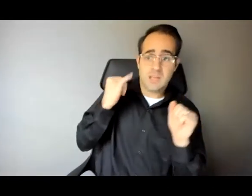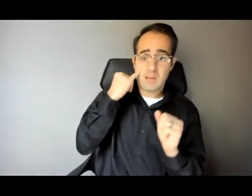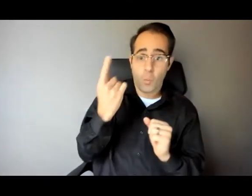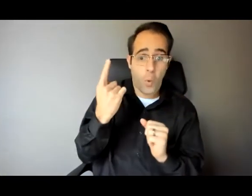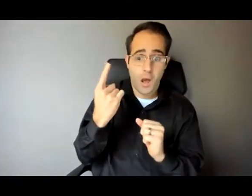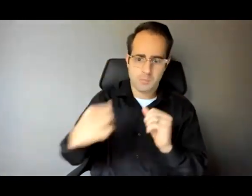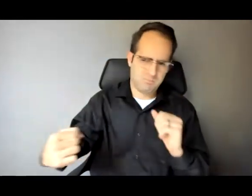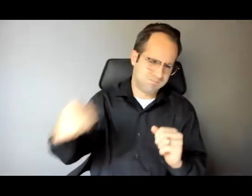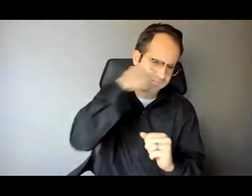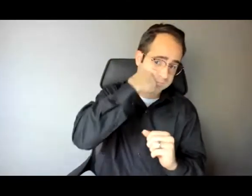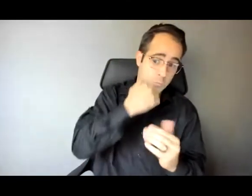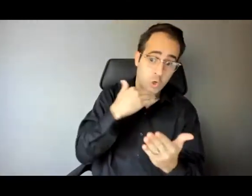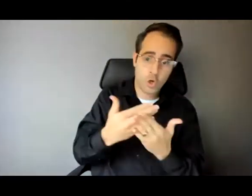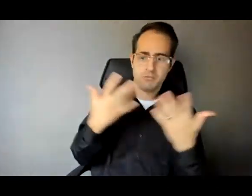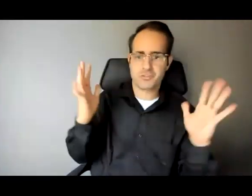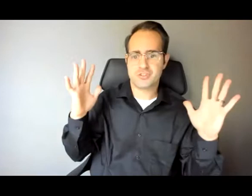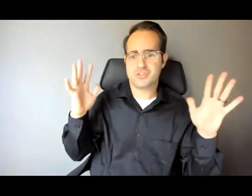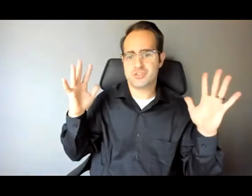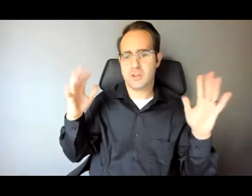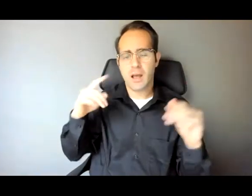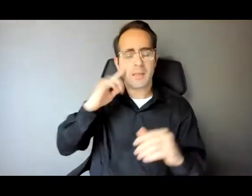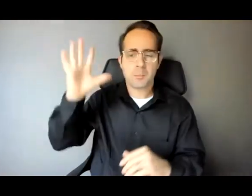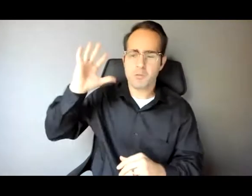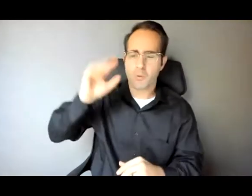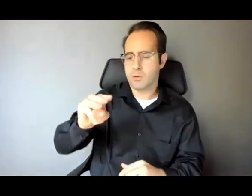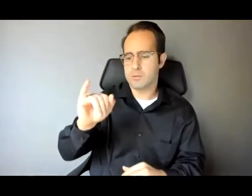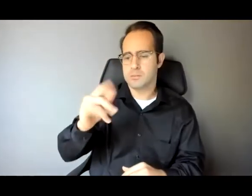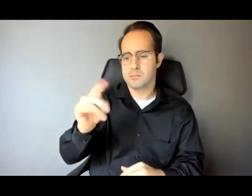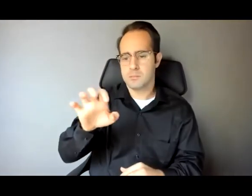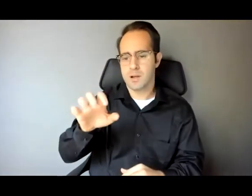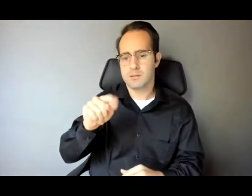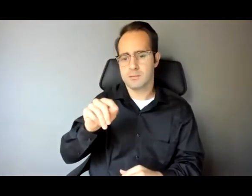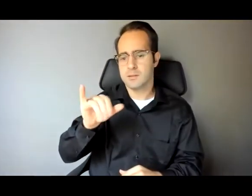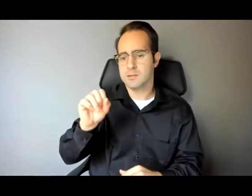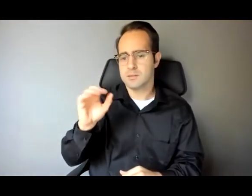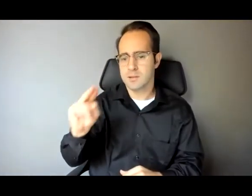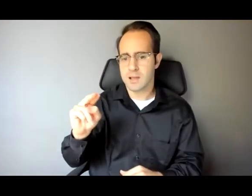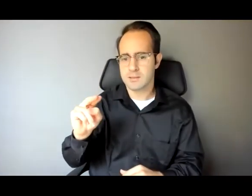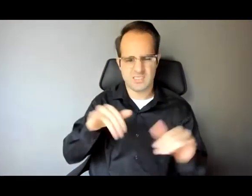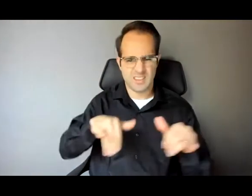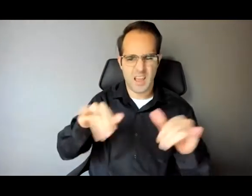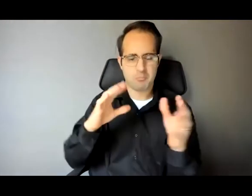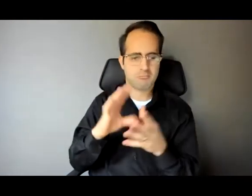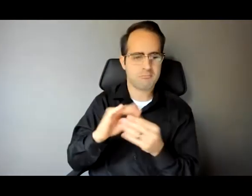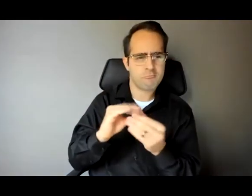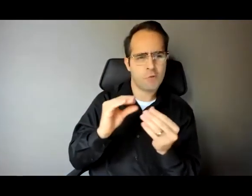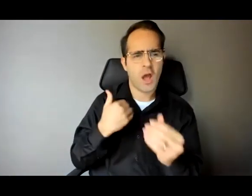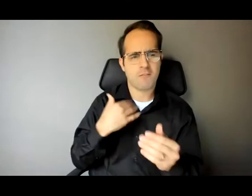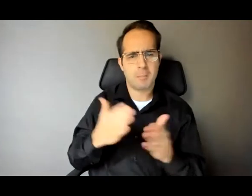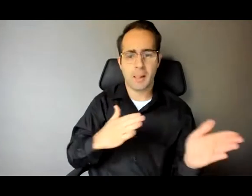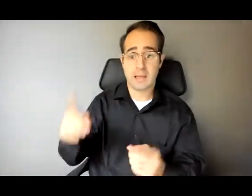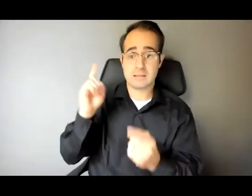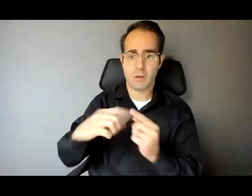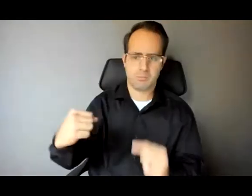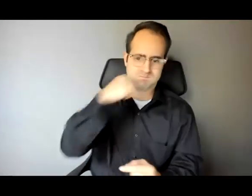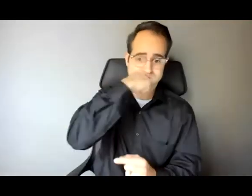bets were off though. I think it was Mike Tyson who once said, everyone has a plan until you get punched in the mouth. Honestly, I would have